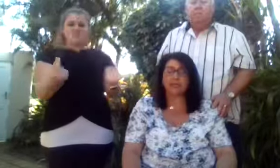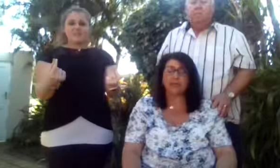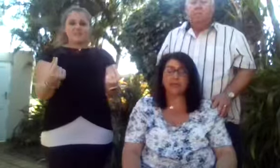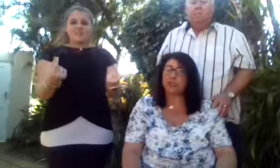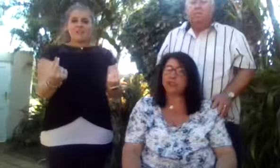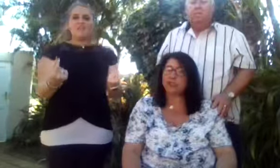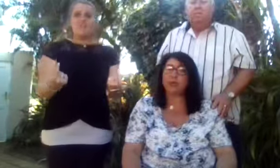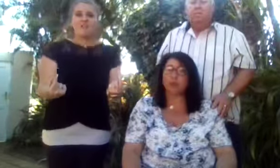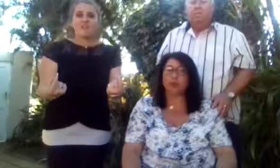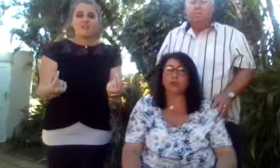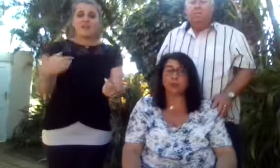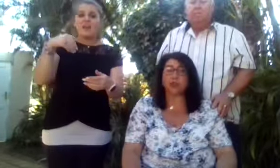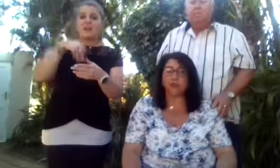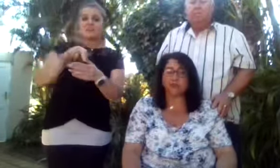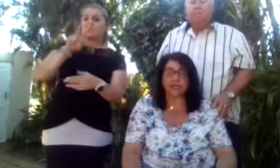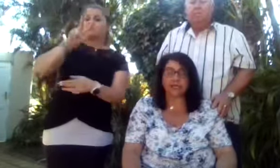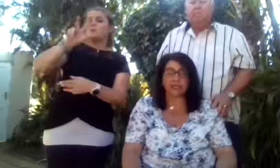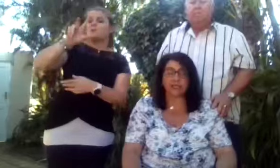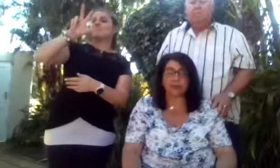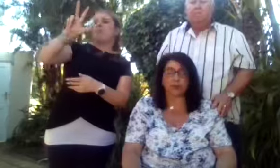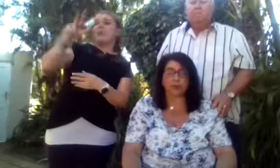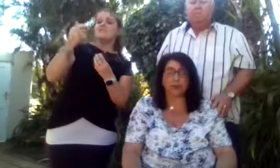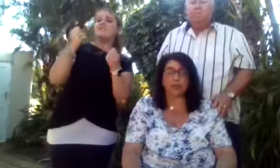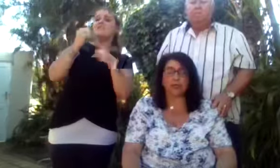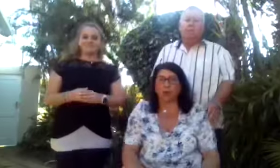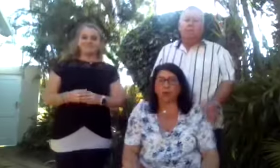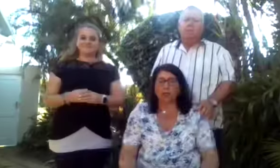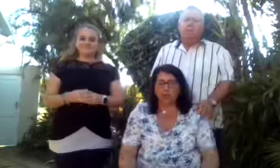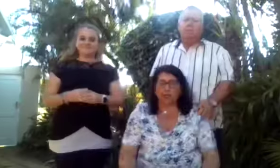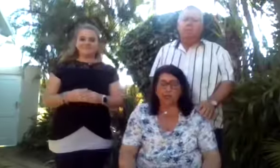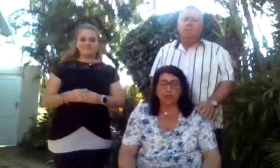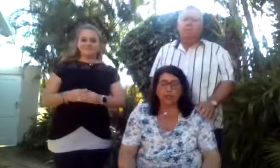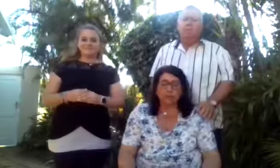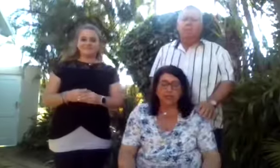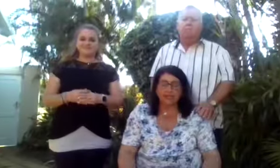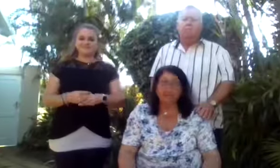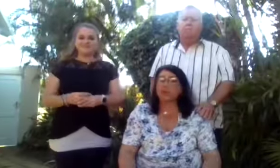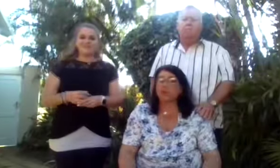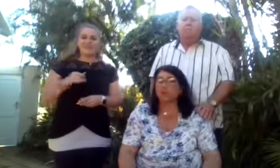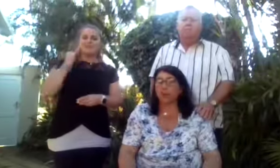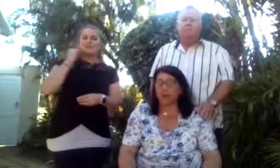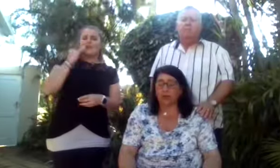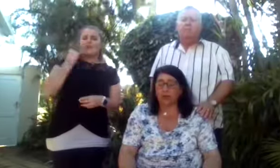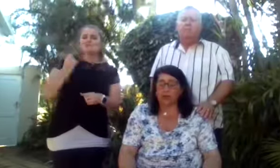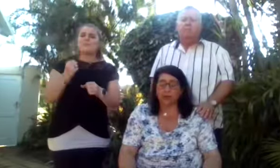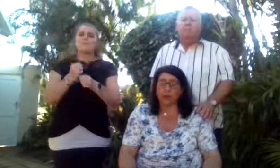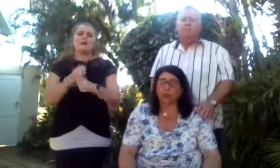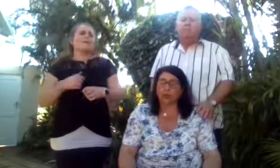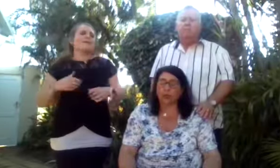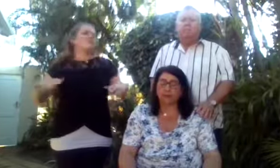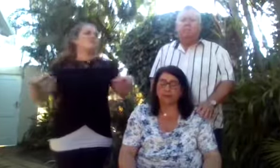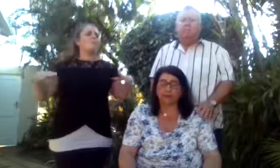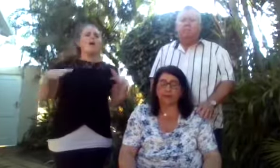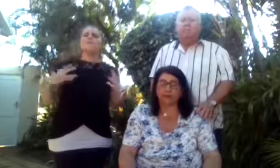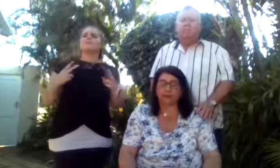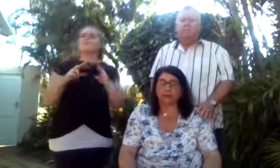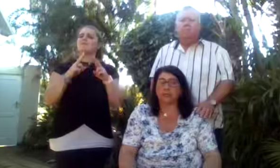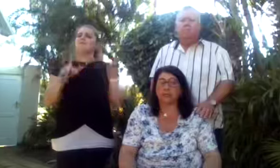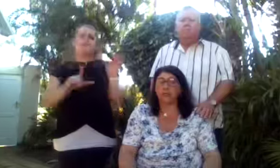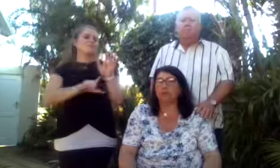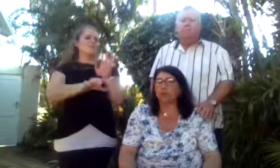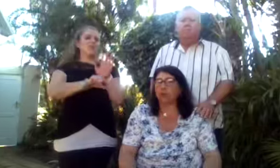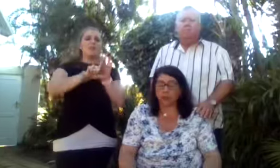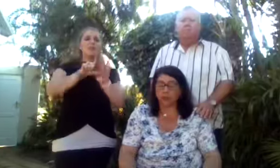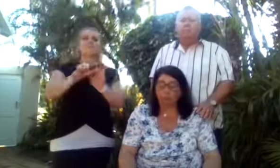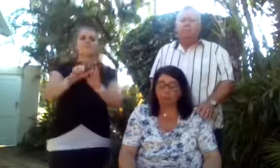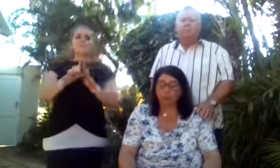realize that she sure got her 28 years worth. She made us so proud on so many different levels,